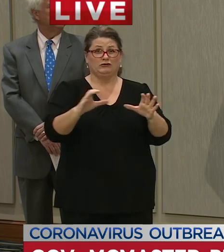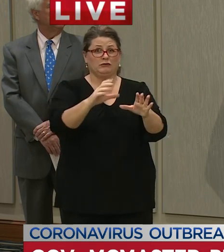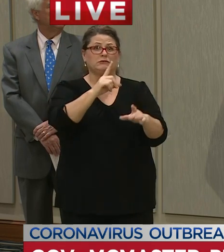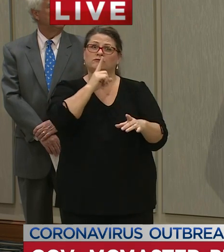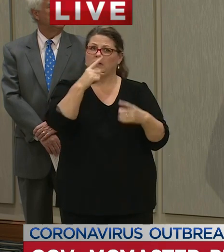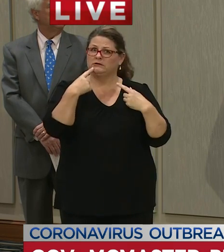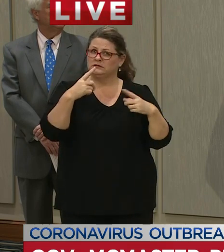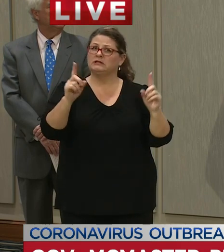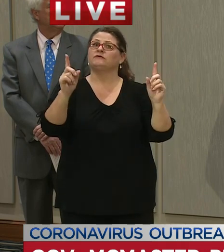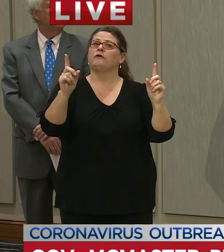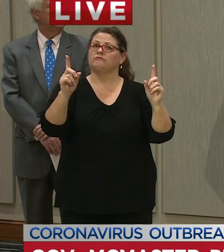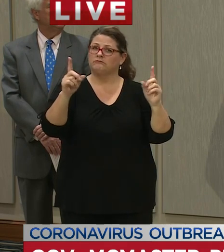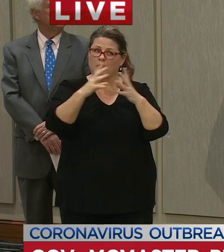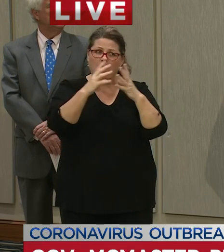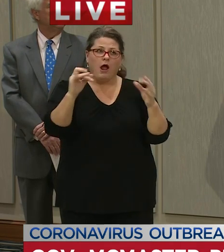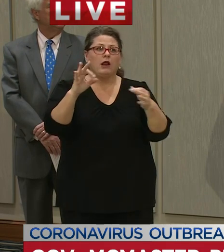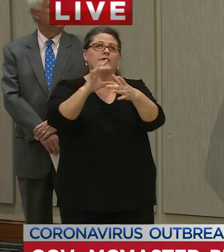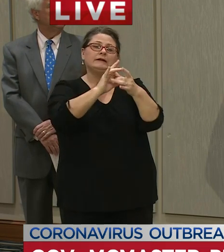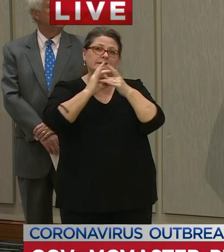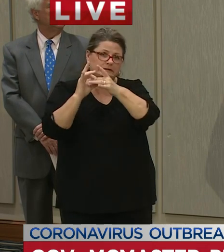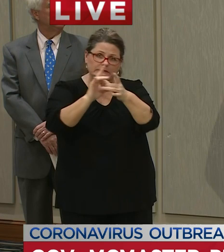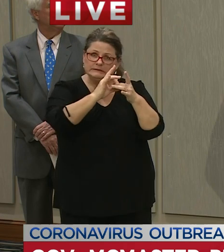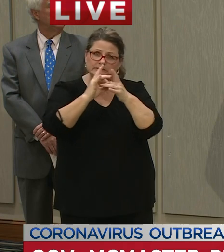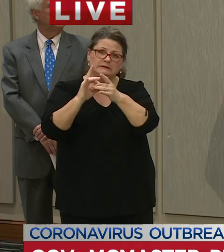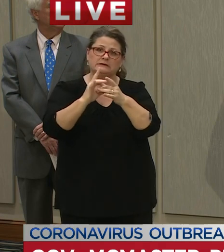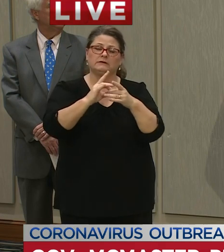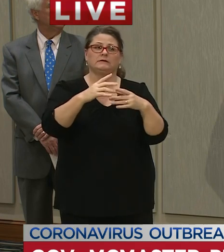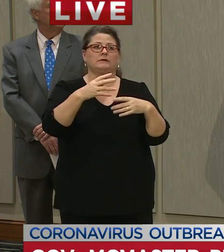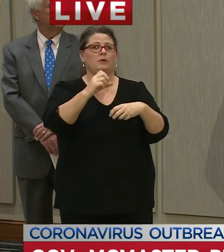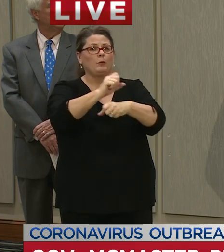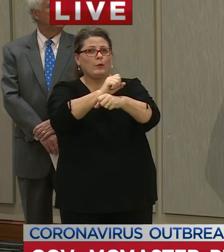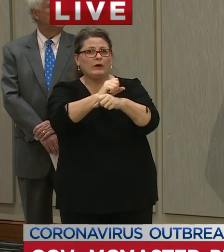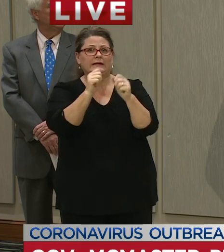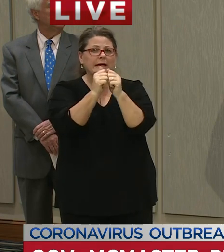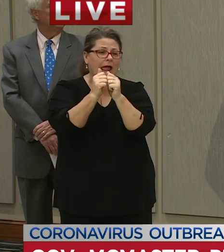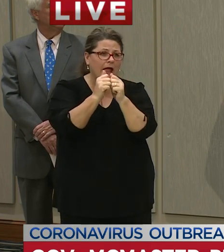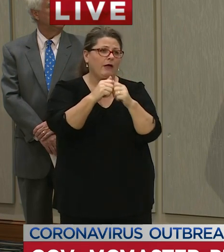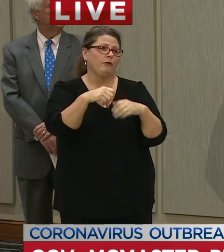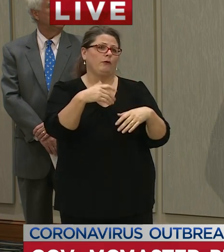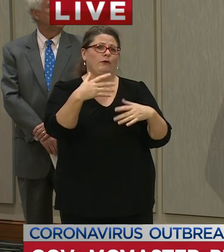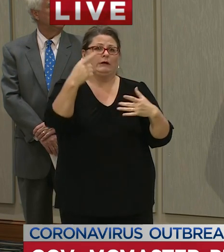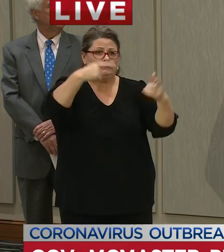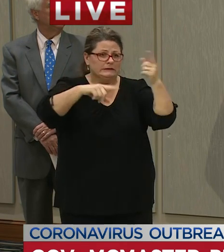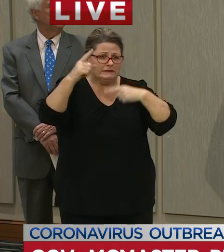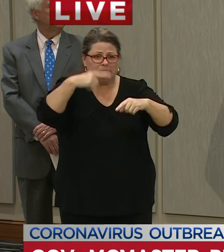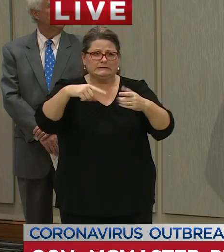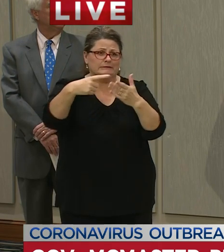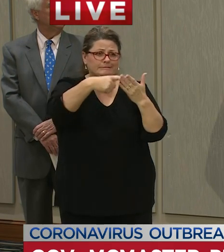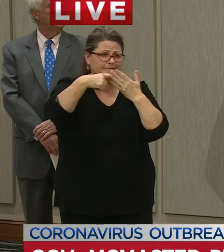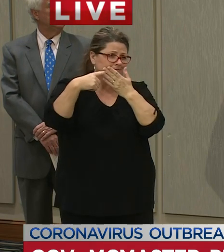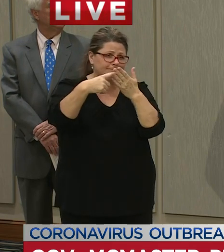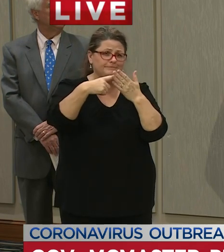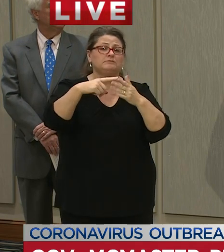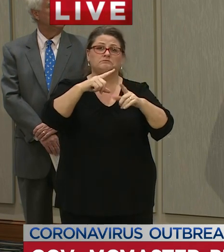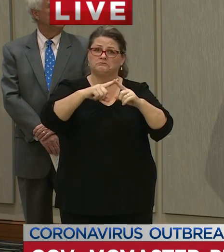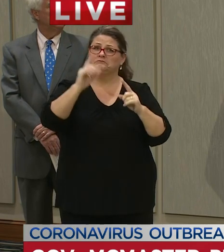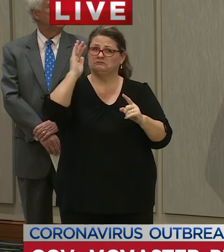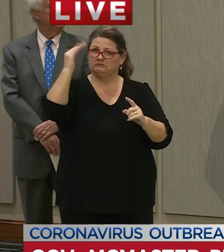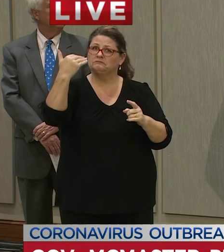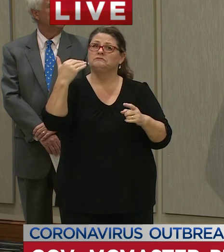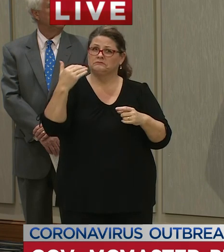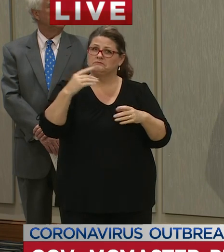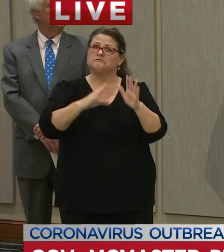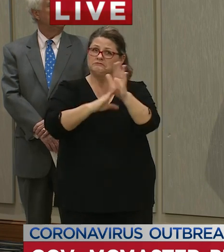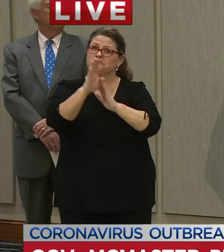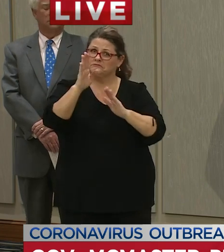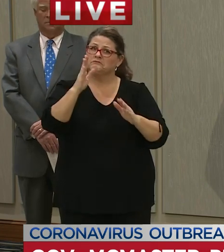lot of collaboration and cooperation that has gone into this and of course the the the supplies and